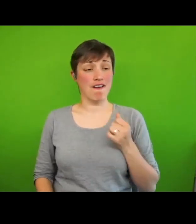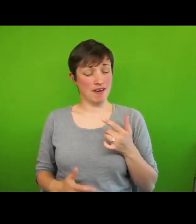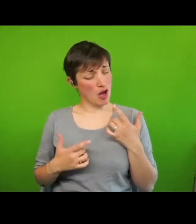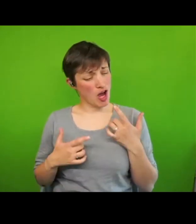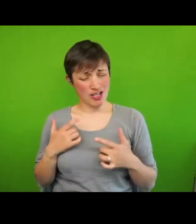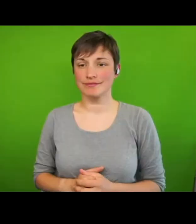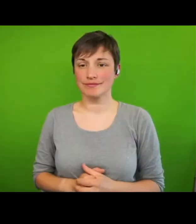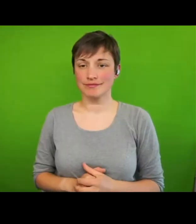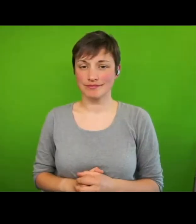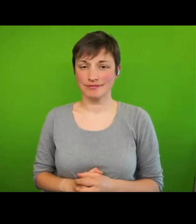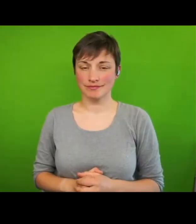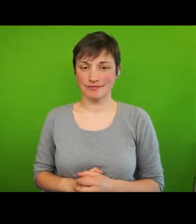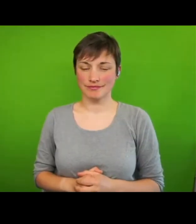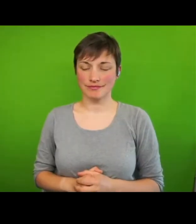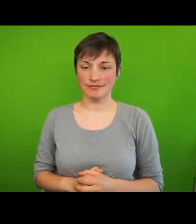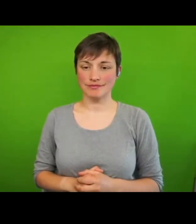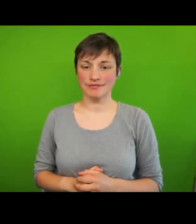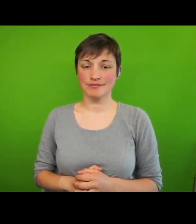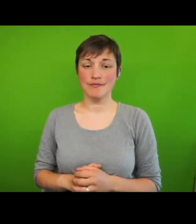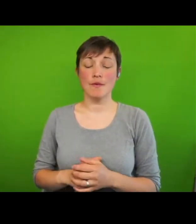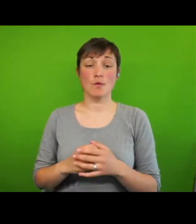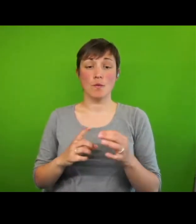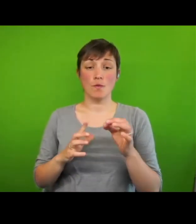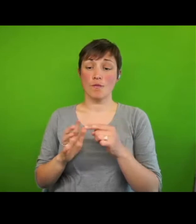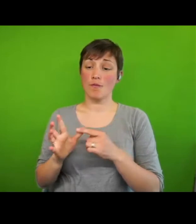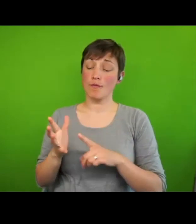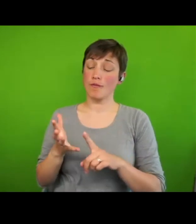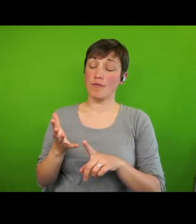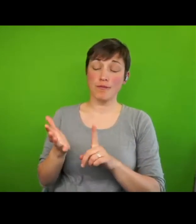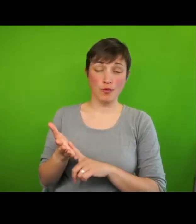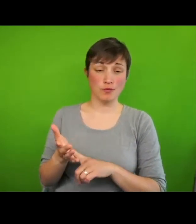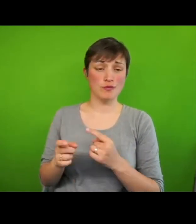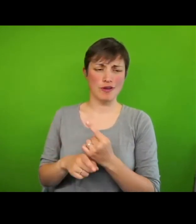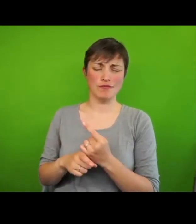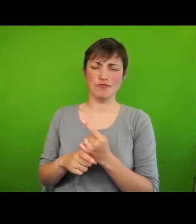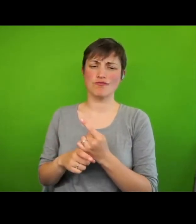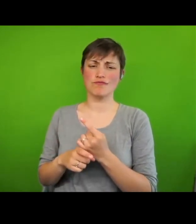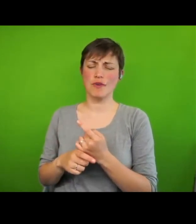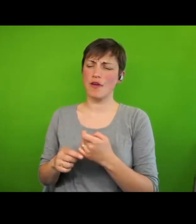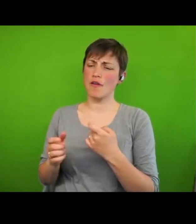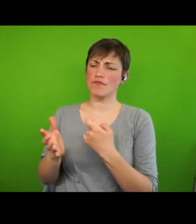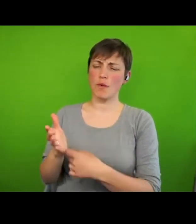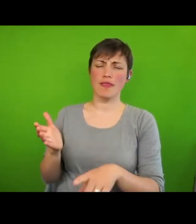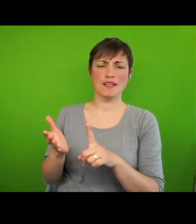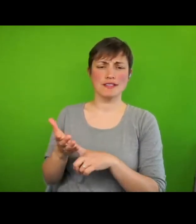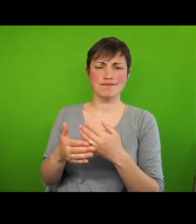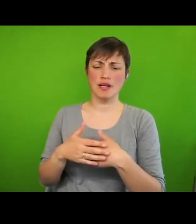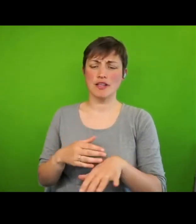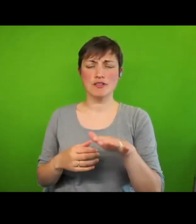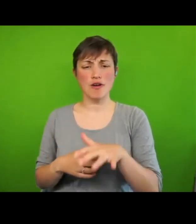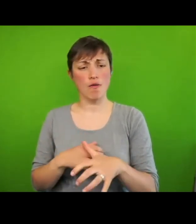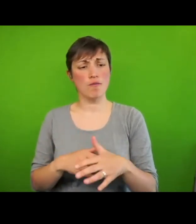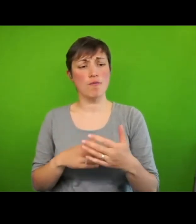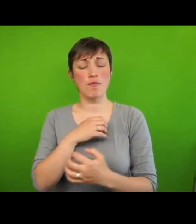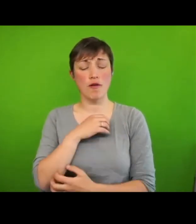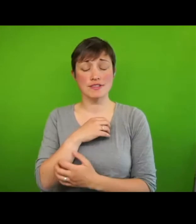we are in. Ruth Lister was working at the Child Poverty Action Group and became the